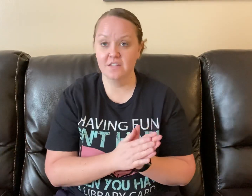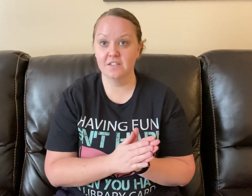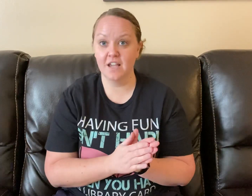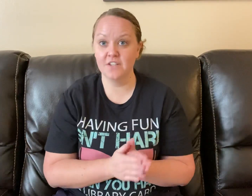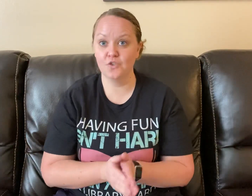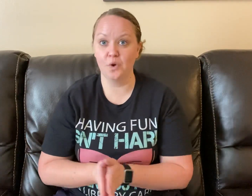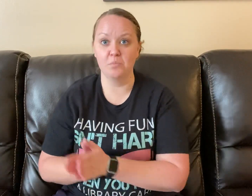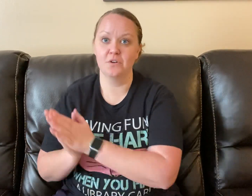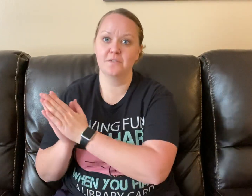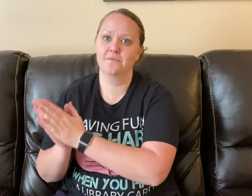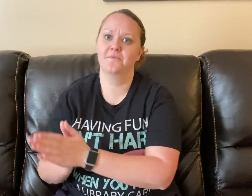Skyscraper.